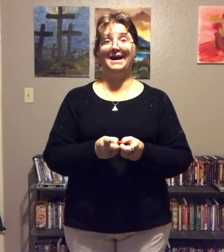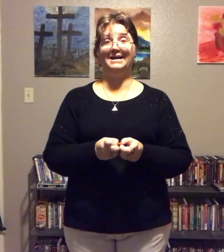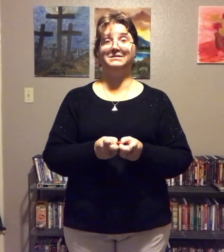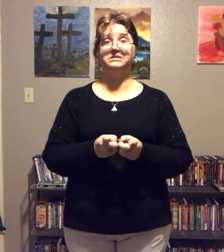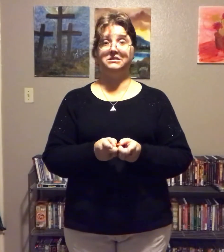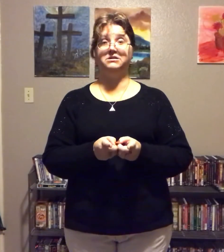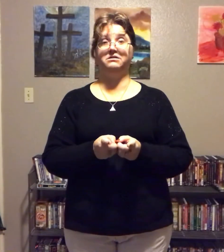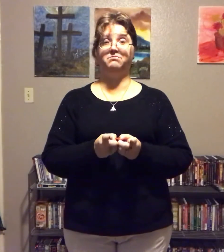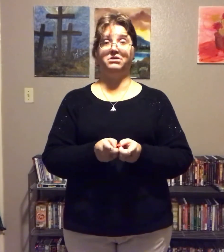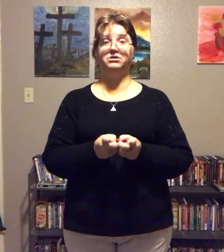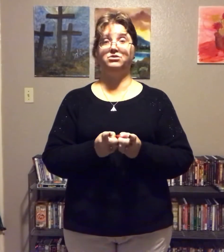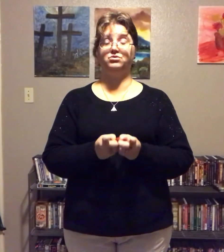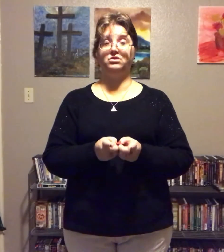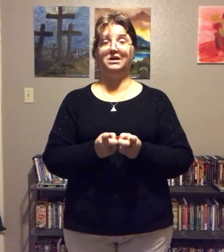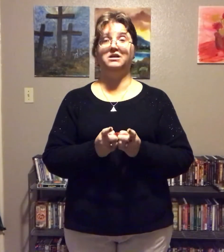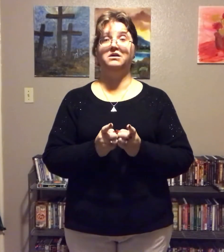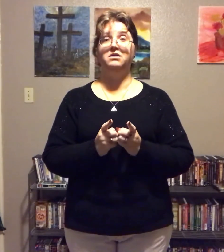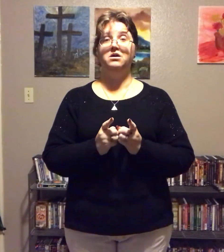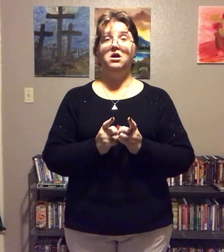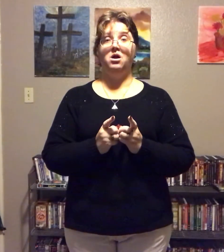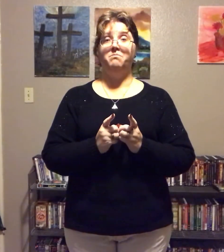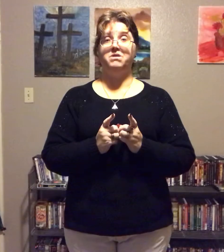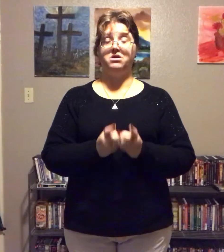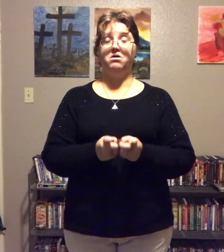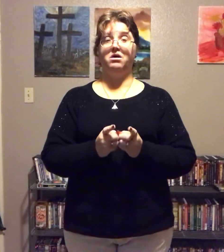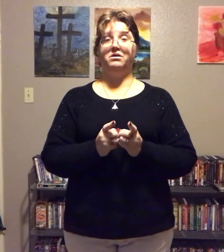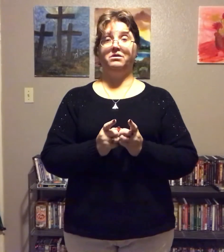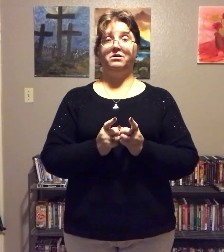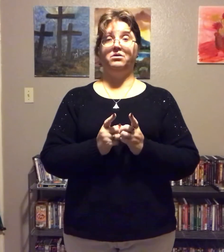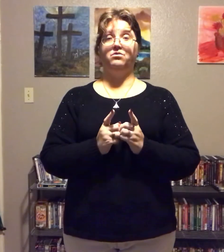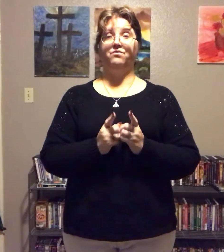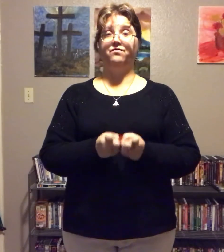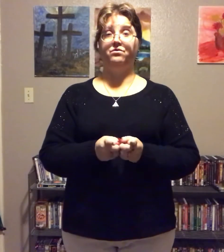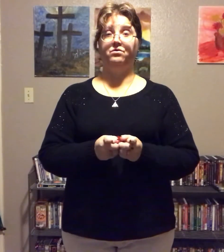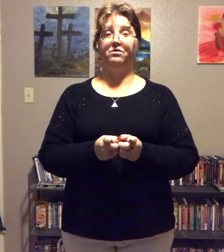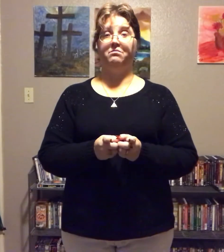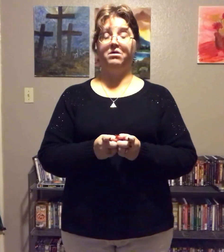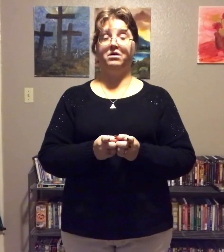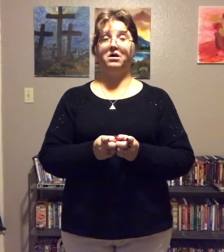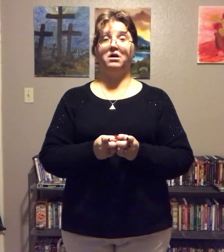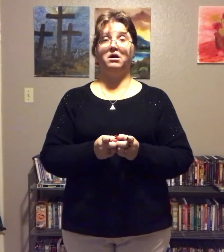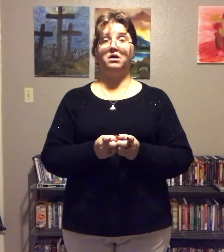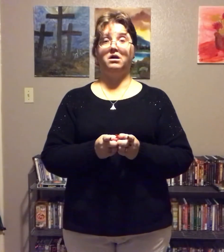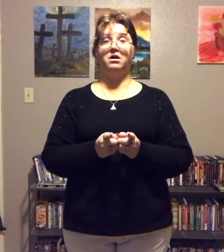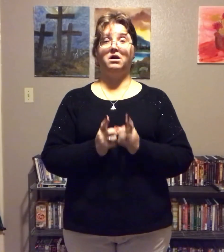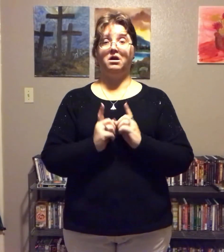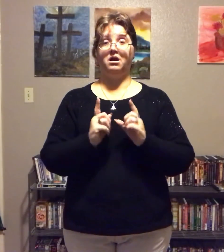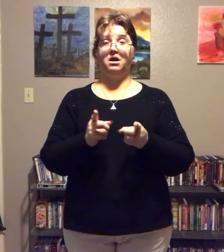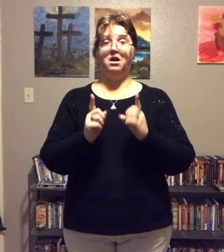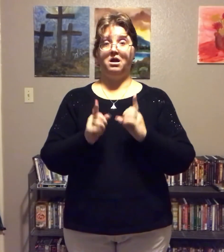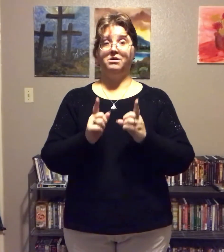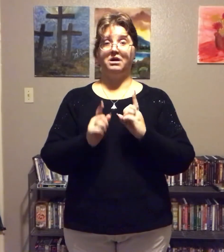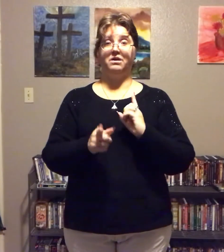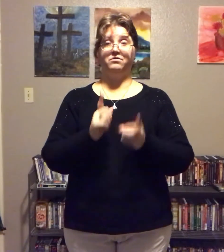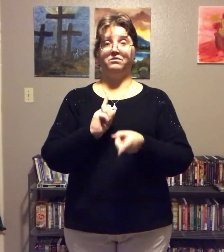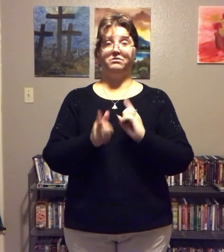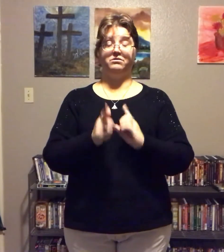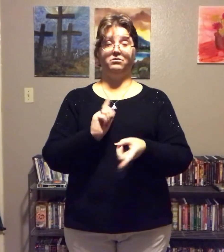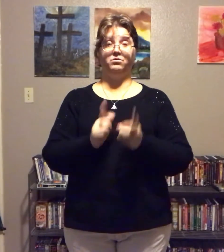accidentally binge or eat beyond your full mark. Got to trust in your own